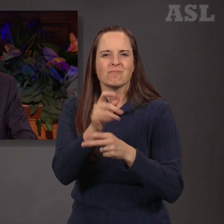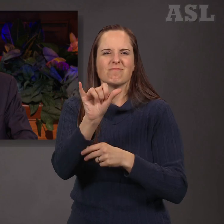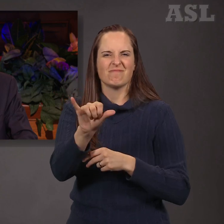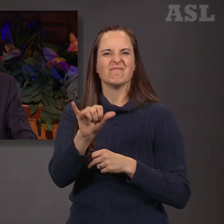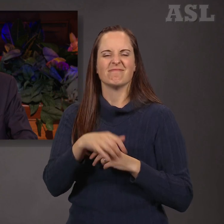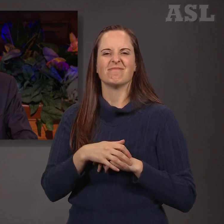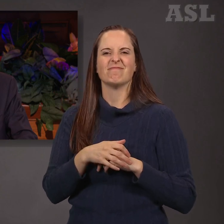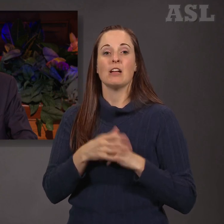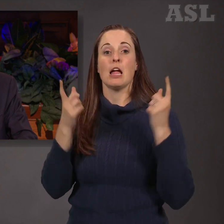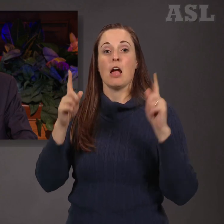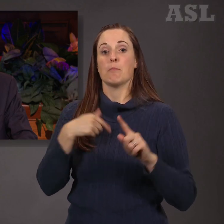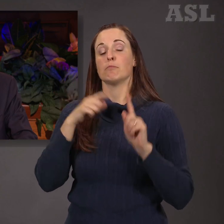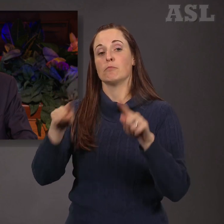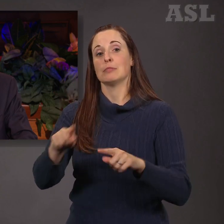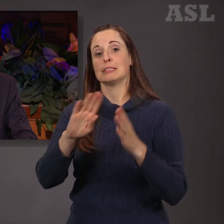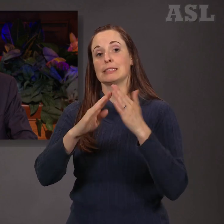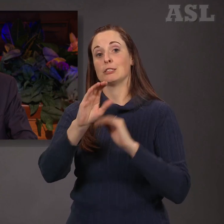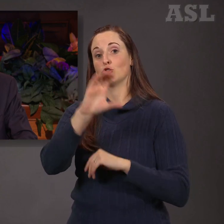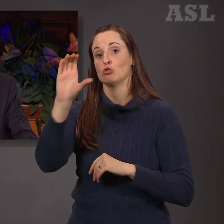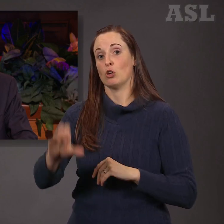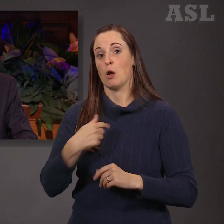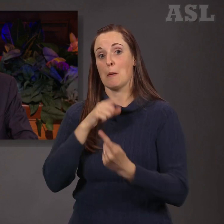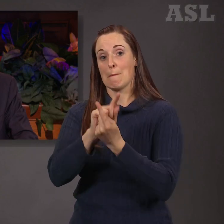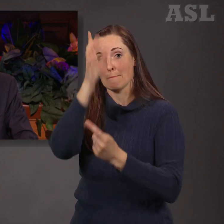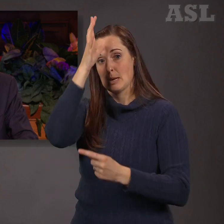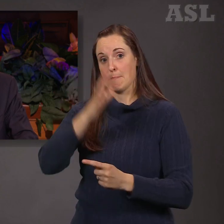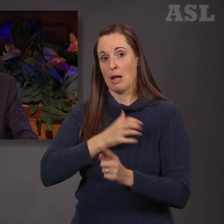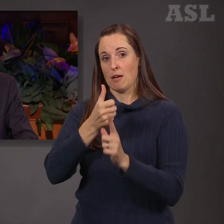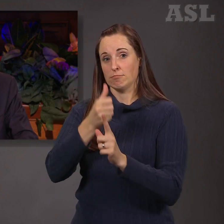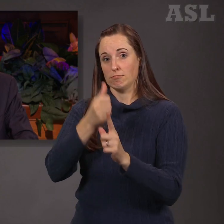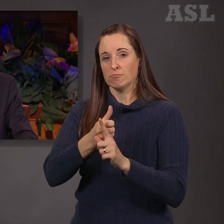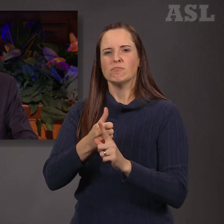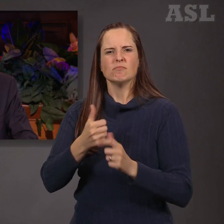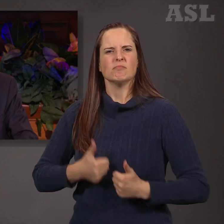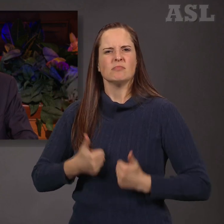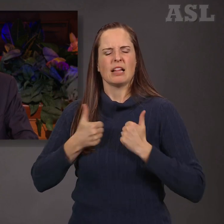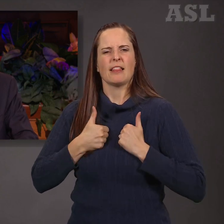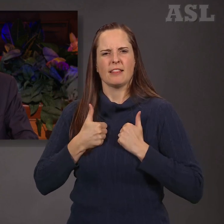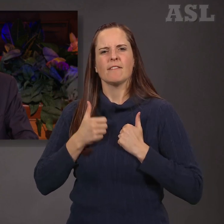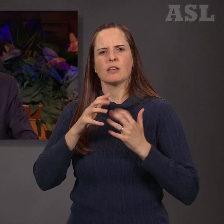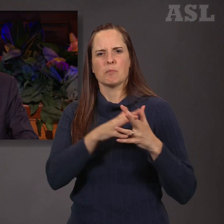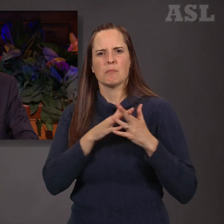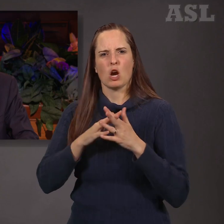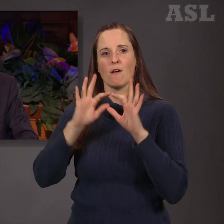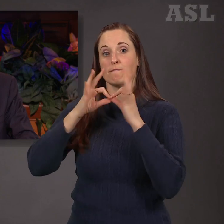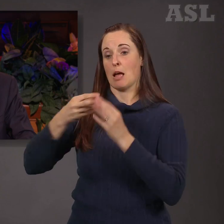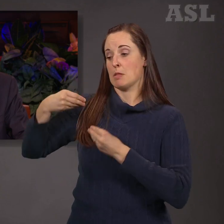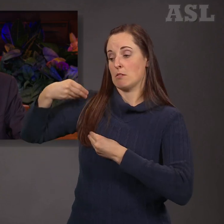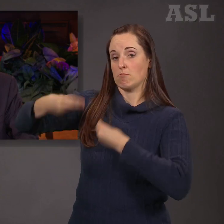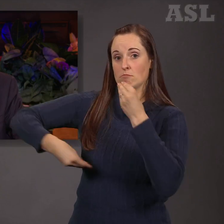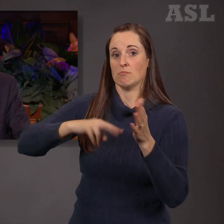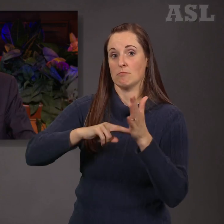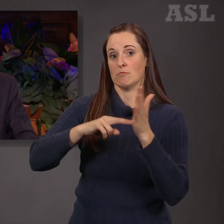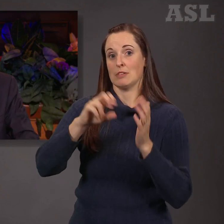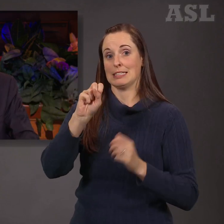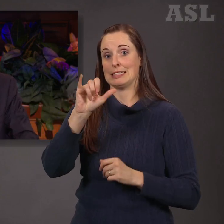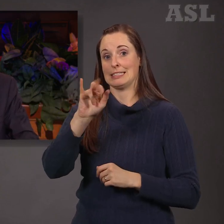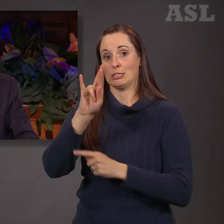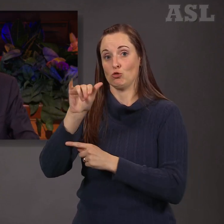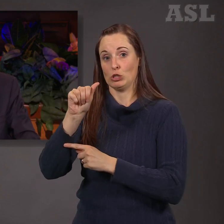-American critical care physician, Dr. Zahir Salul. He is one of the founders of